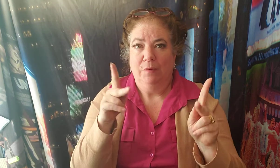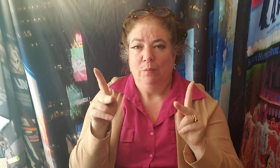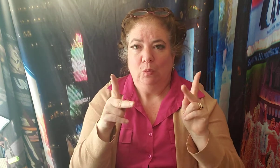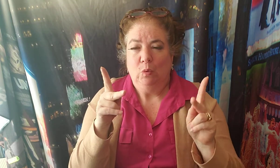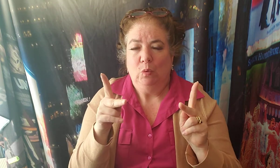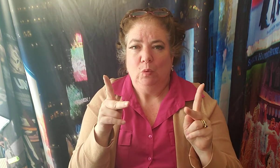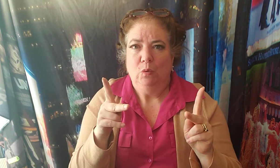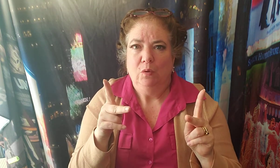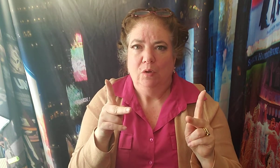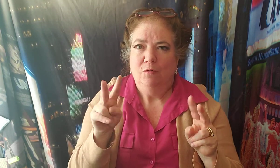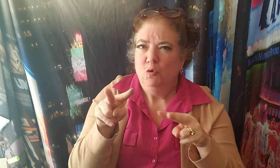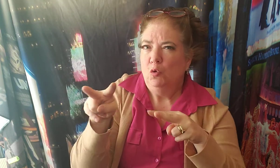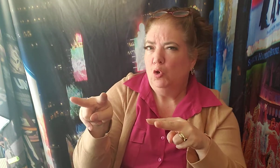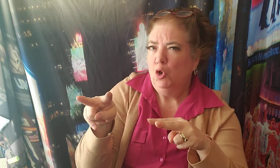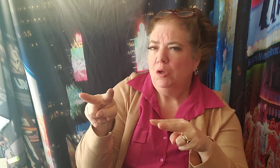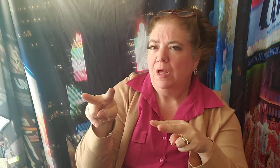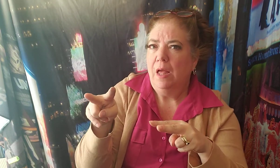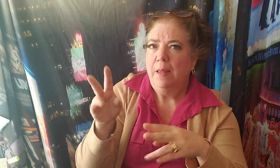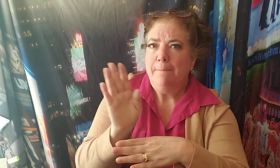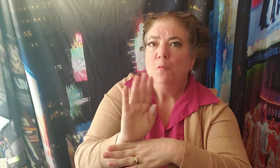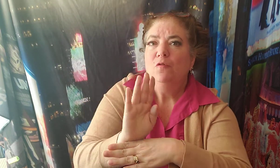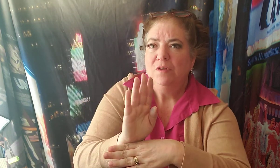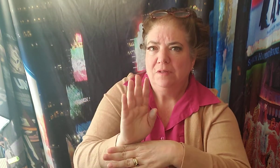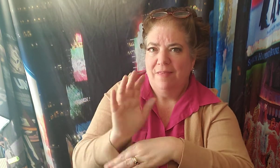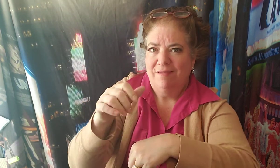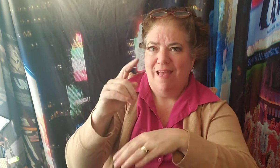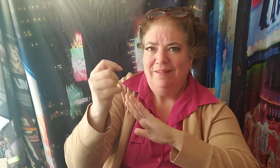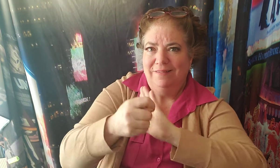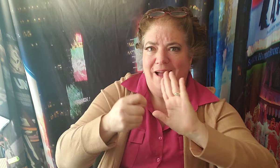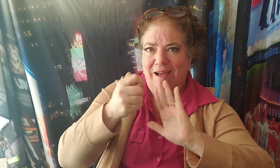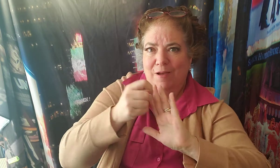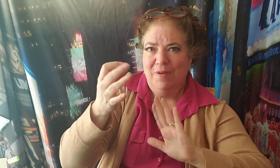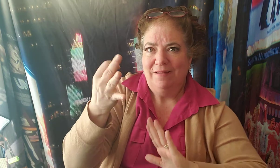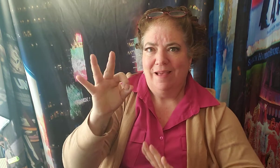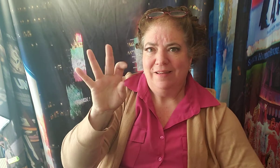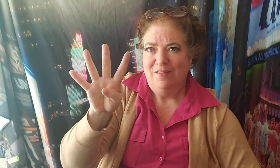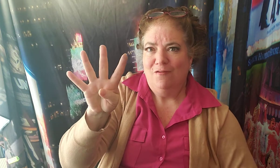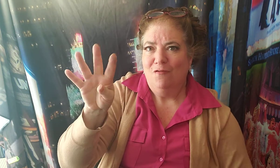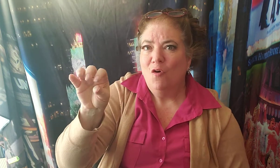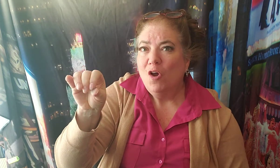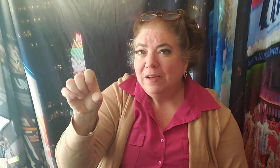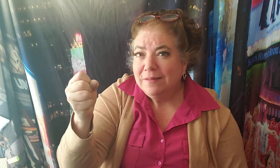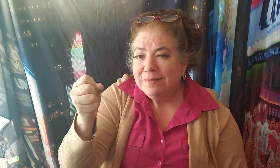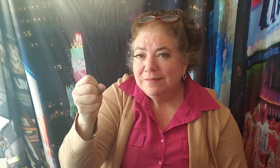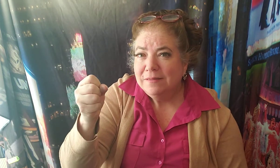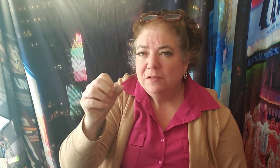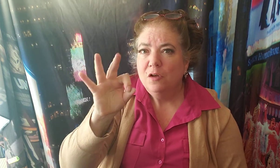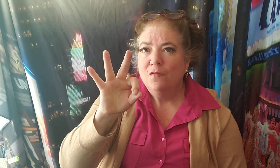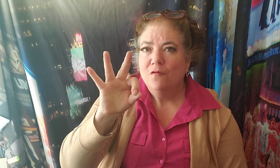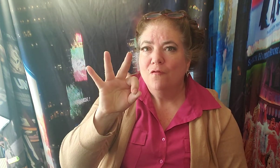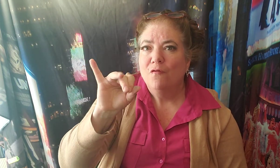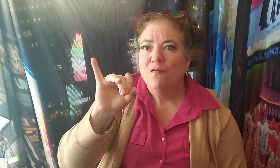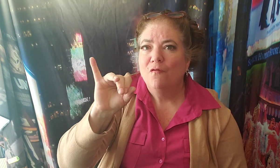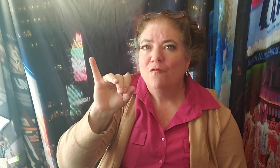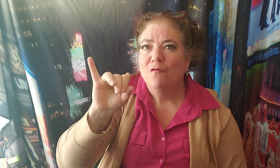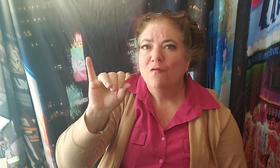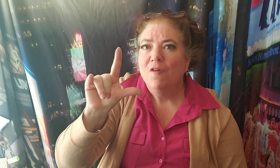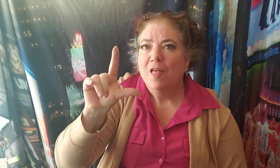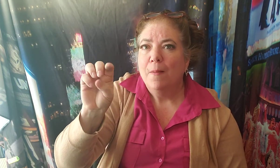1940s film Noir, the good guy, the protagonist is usually somebody who's a little compromised. Their